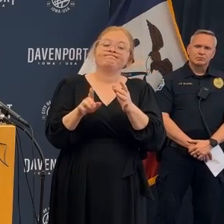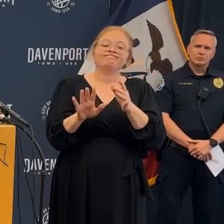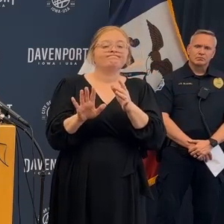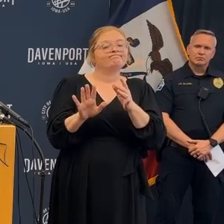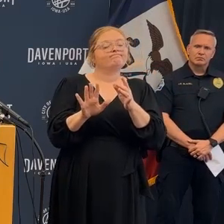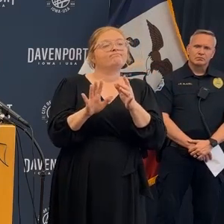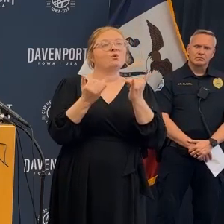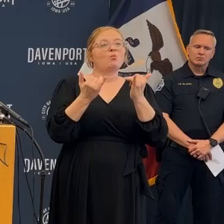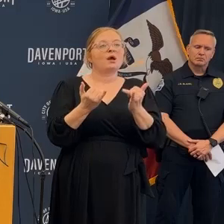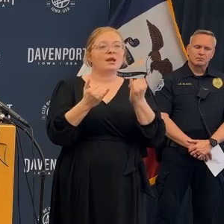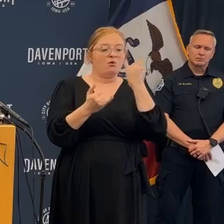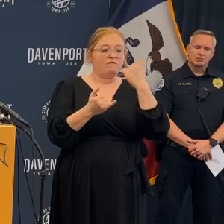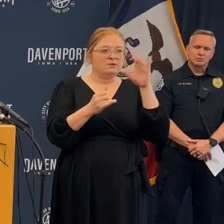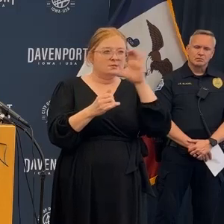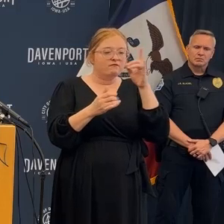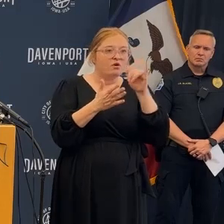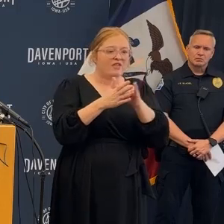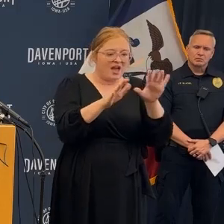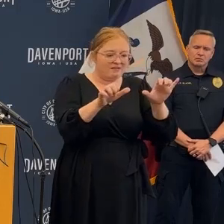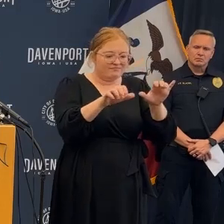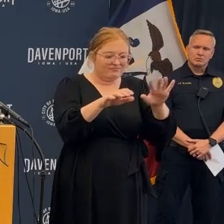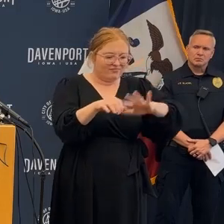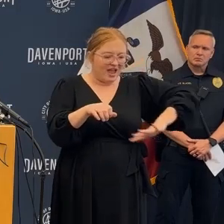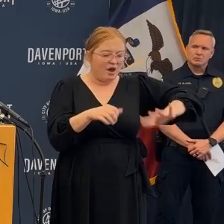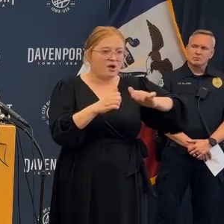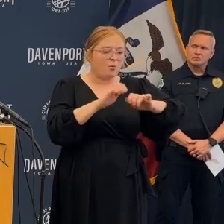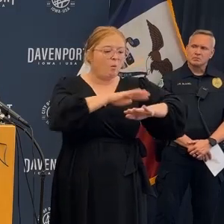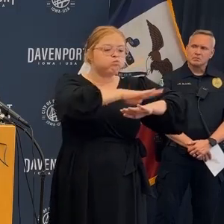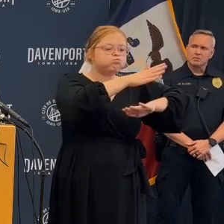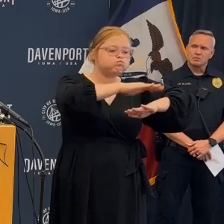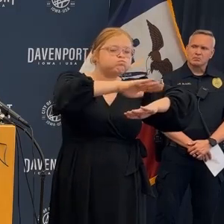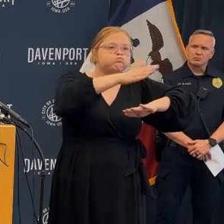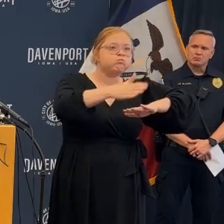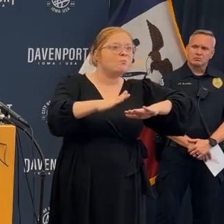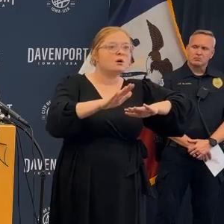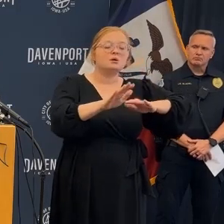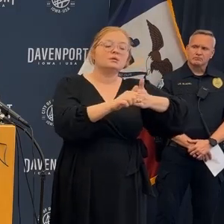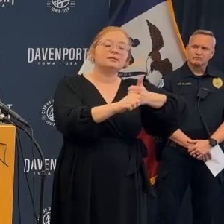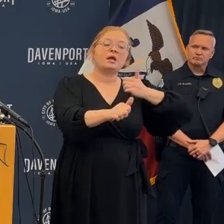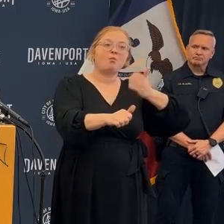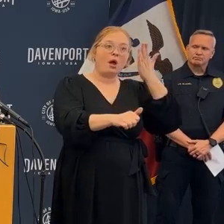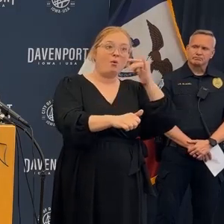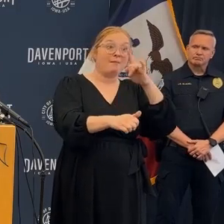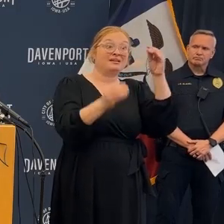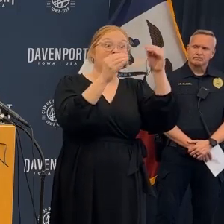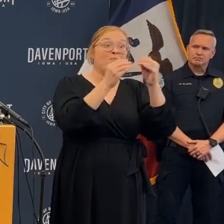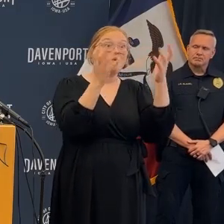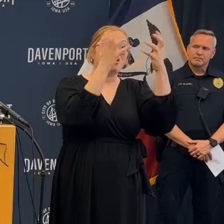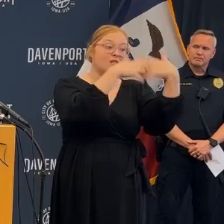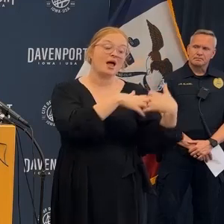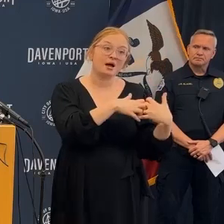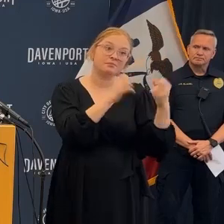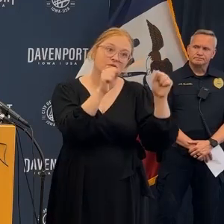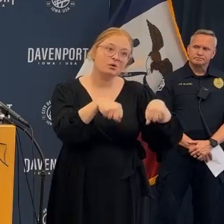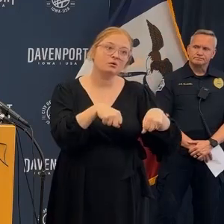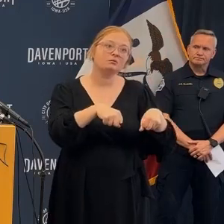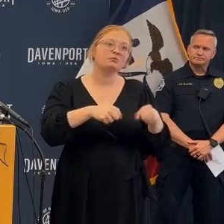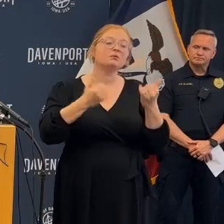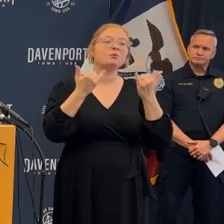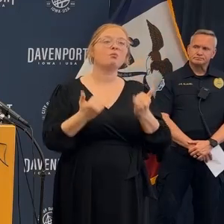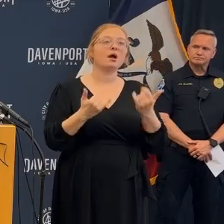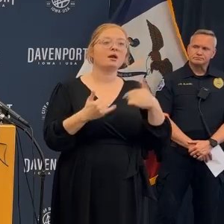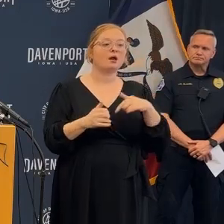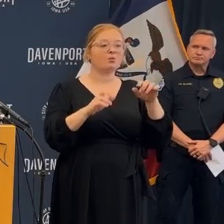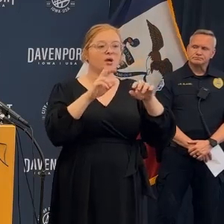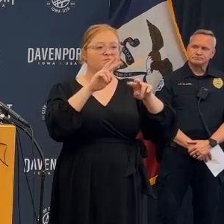opinion of the structural engineer that any additional search operations in the area of that pile of debris should be avoided due